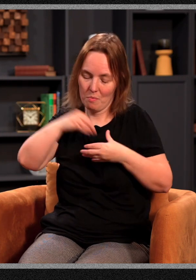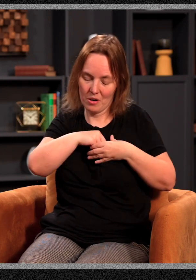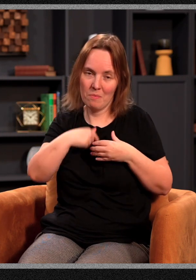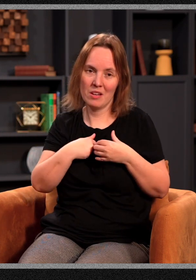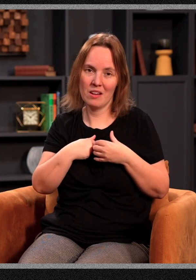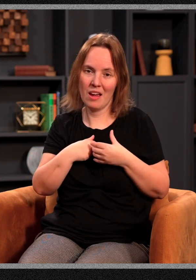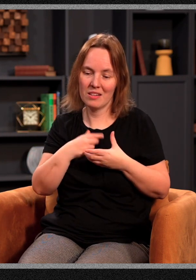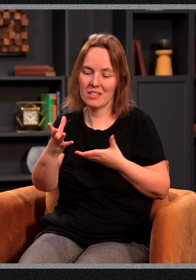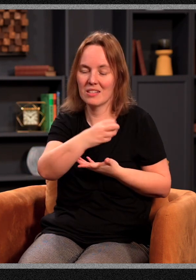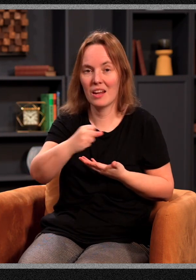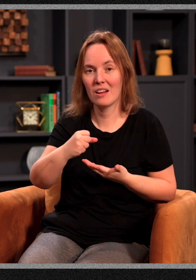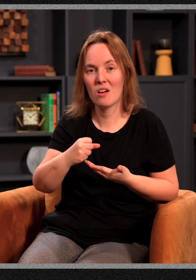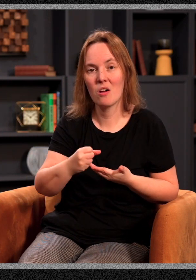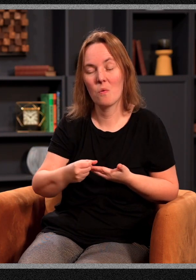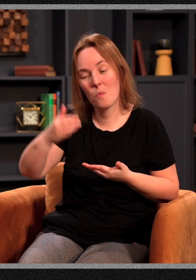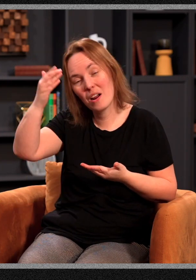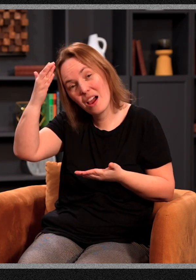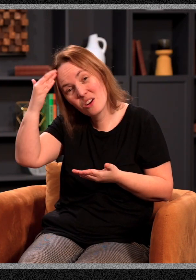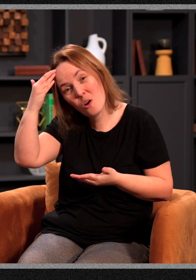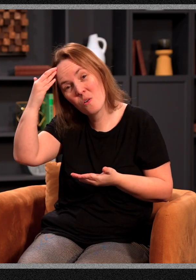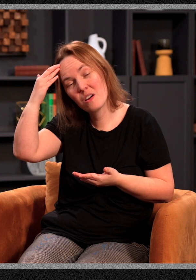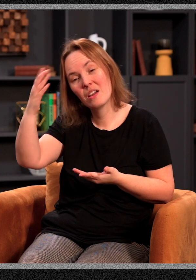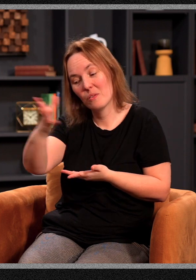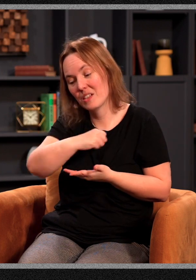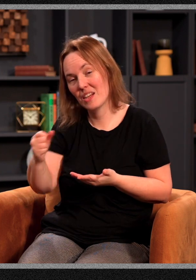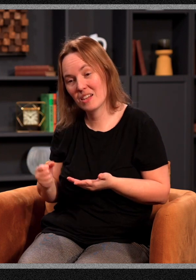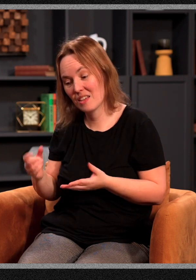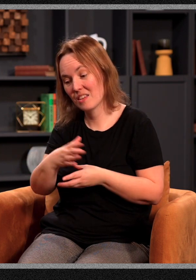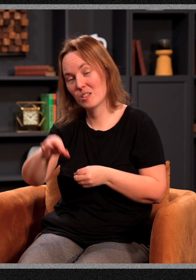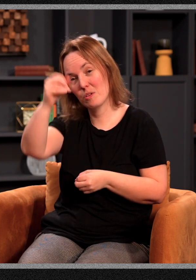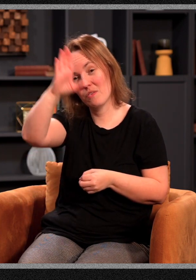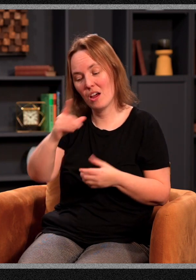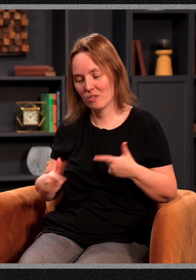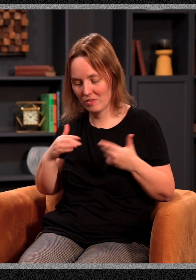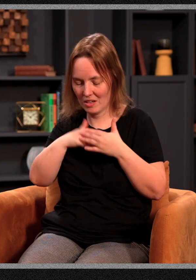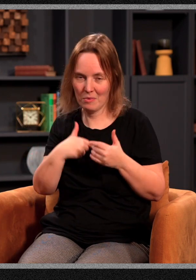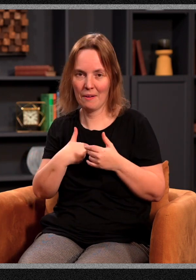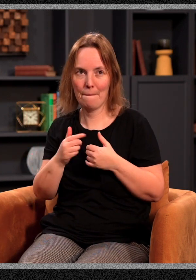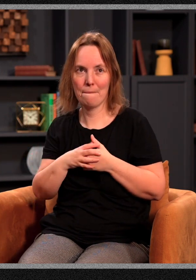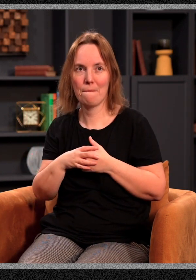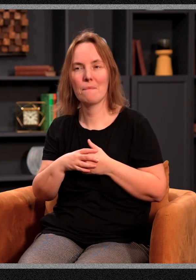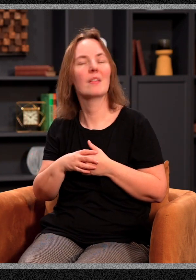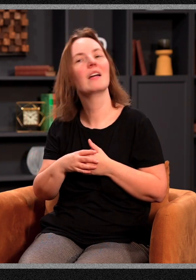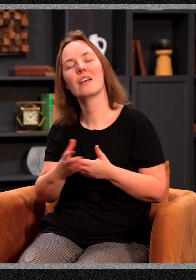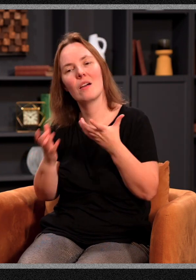in me. I want to take what it is that I know. I want to take the Spirit of God who lives in me and I want to